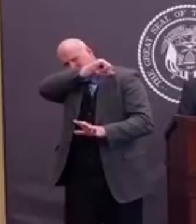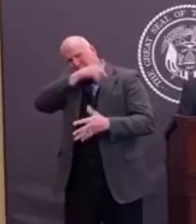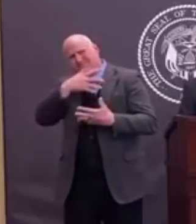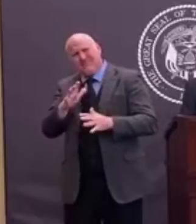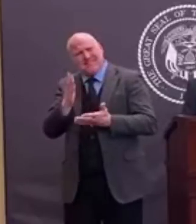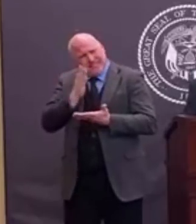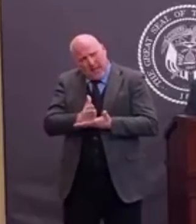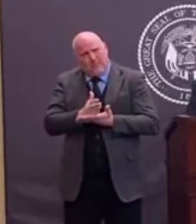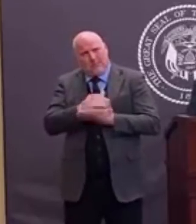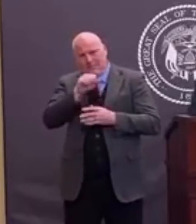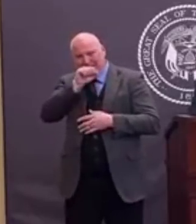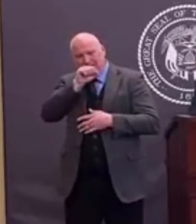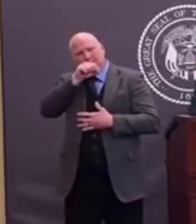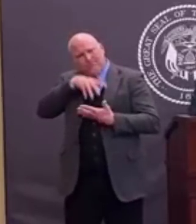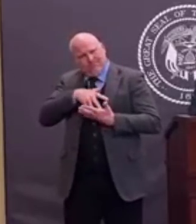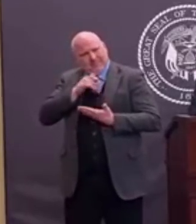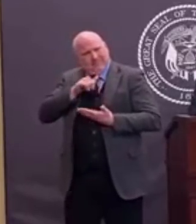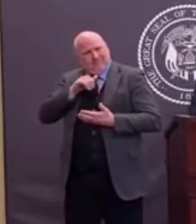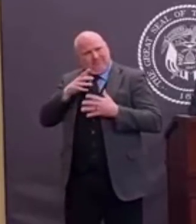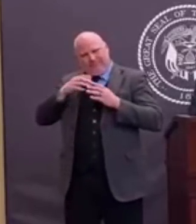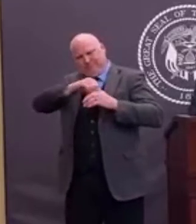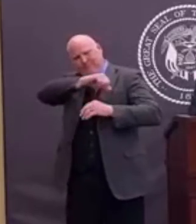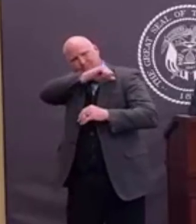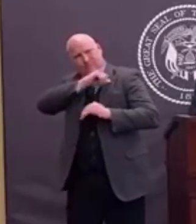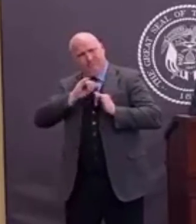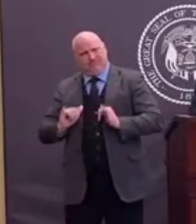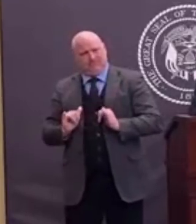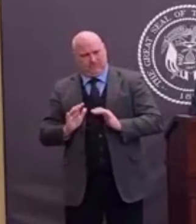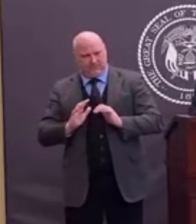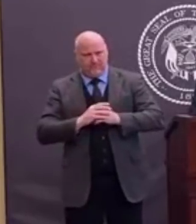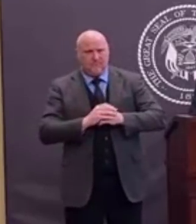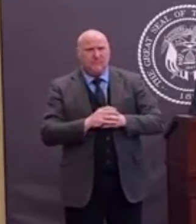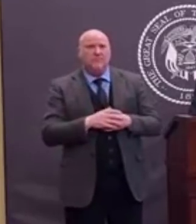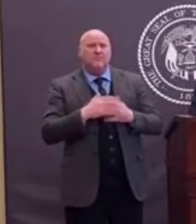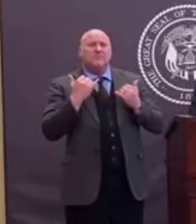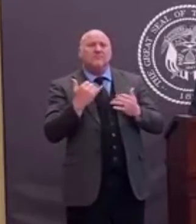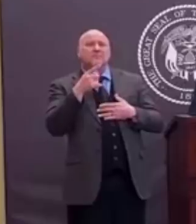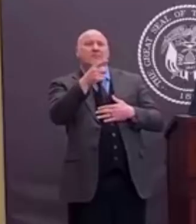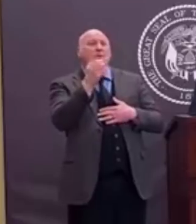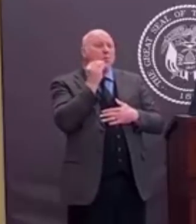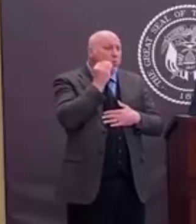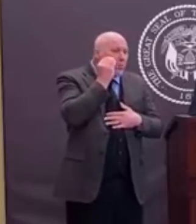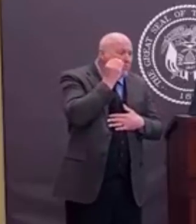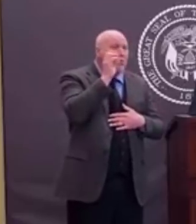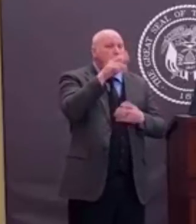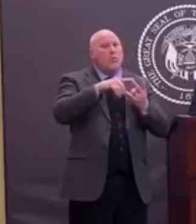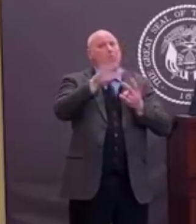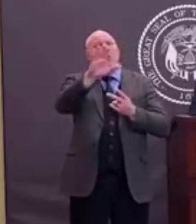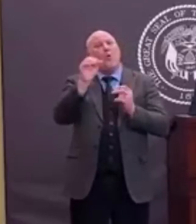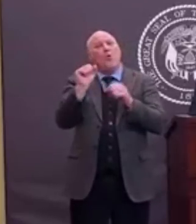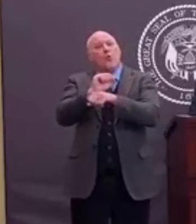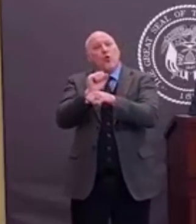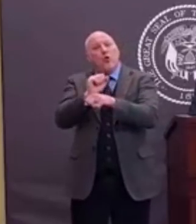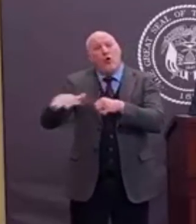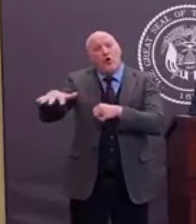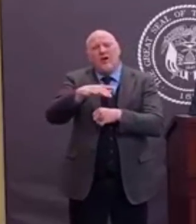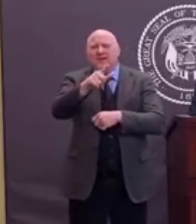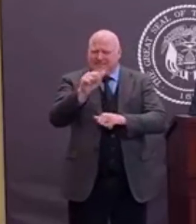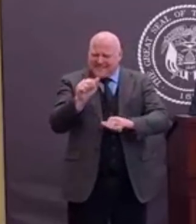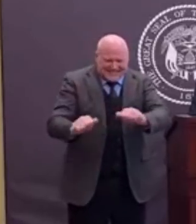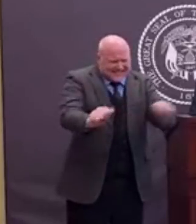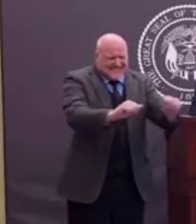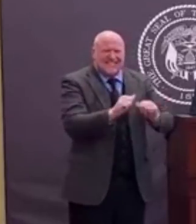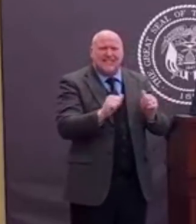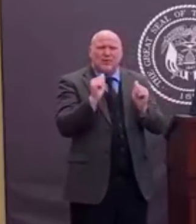home, regularly clean, high-touch surfaces, buttons, door handles, doorknobs, countertops, light